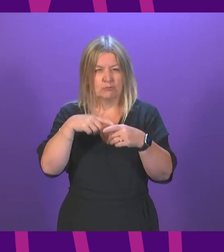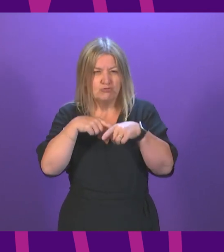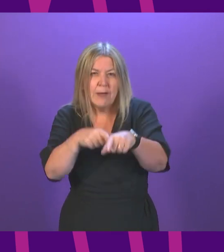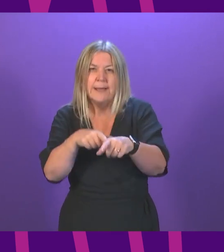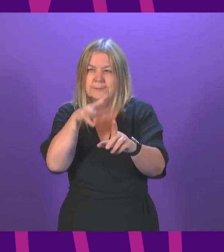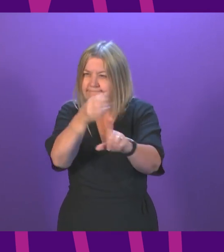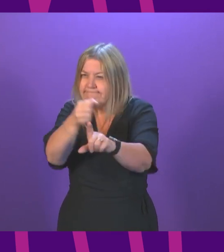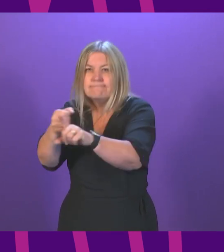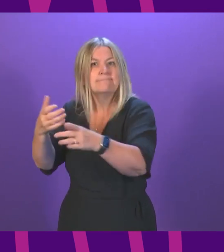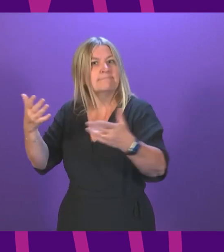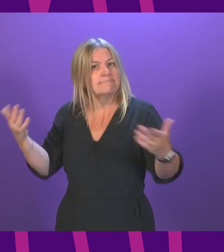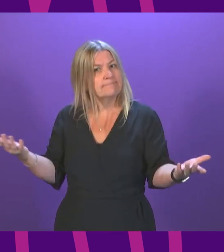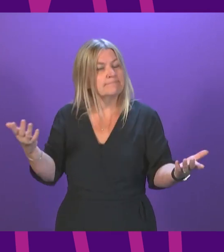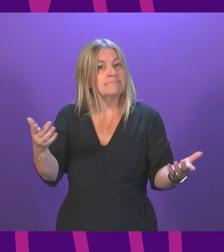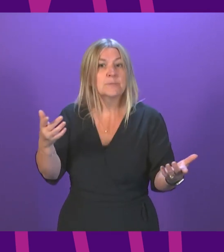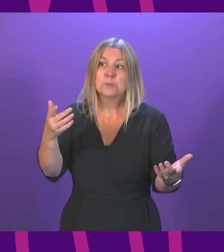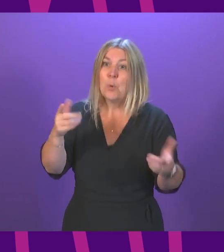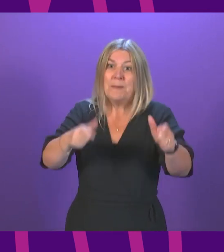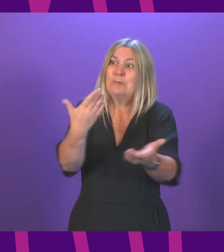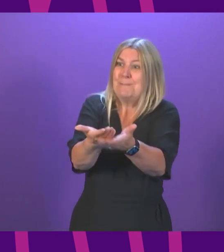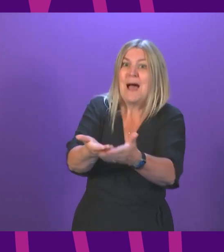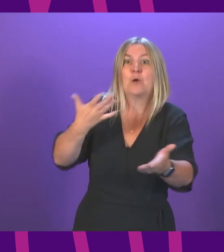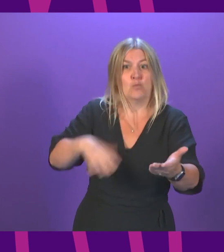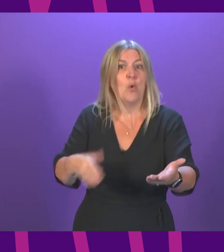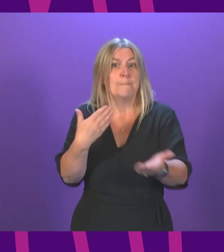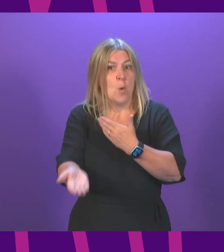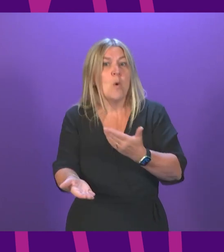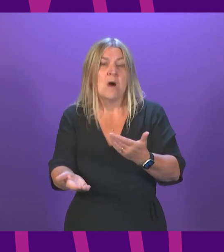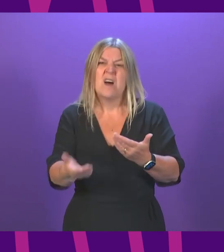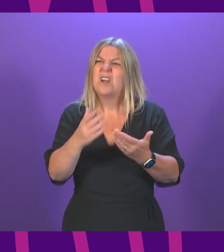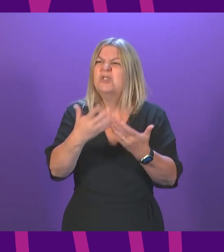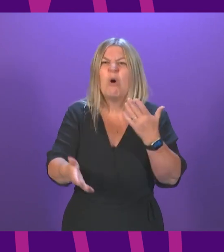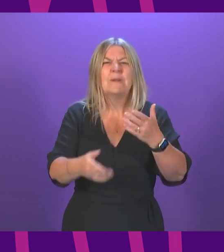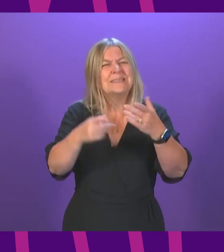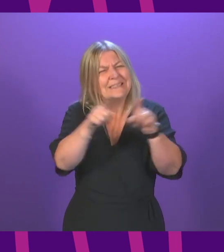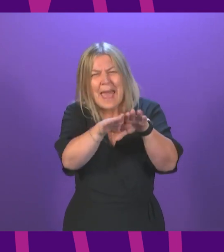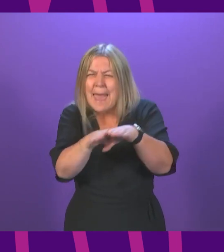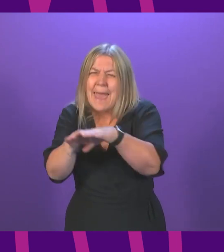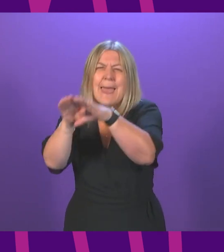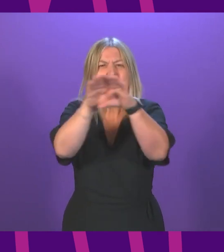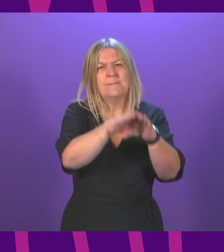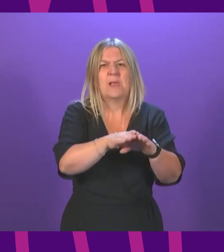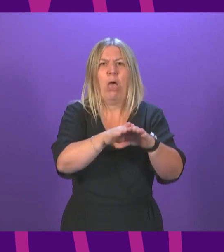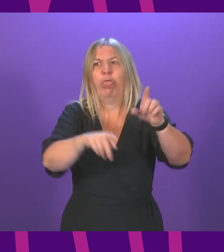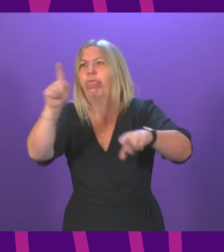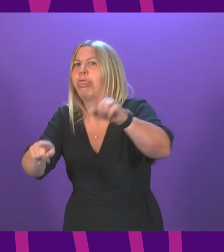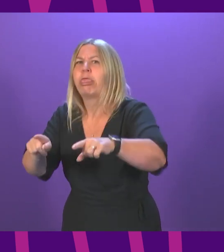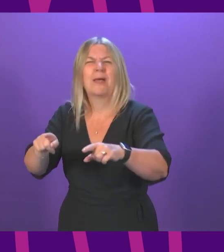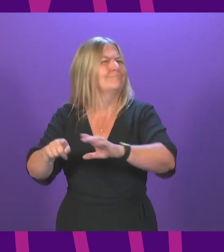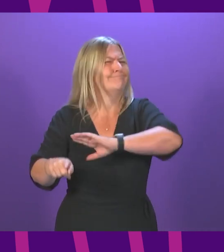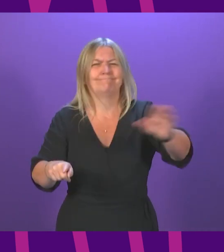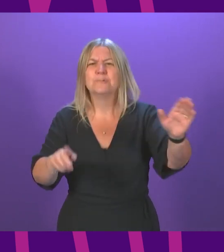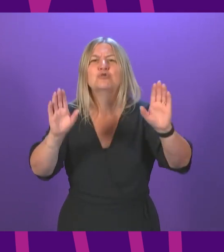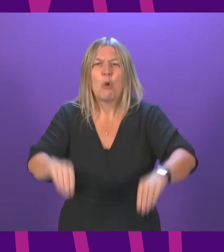can-do attitude demanded by people across the country, stop the inconsistency, get round the table, engage with these businesses and individuals,